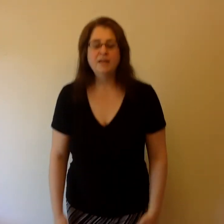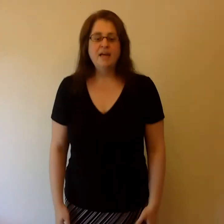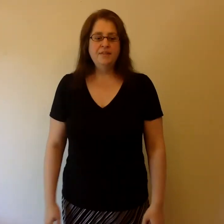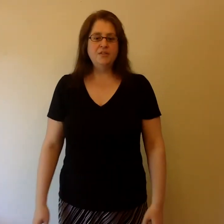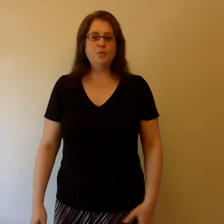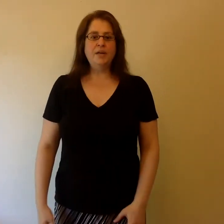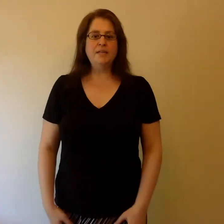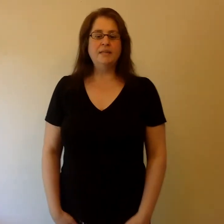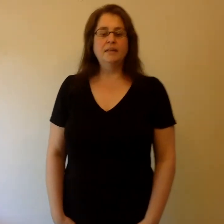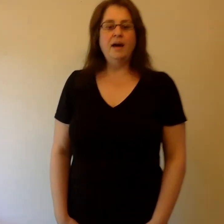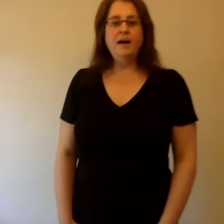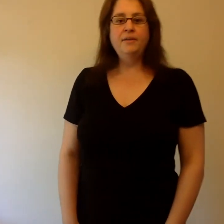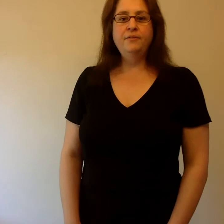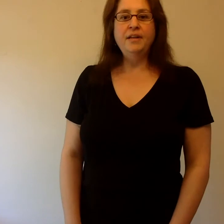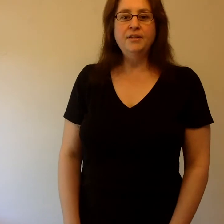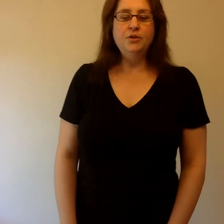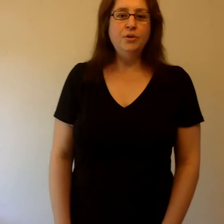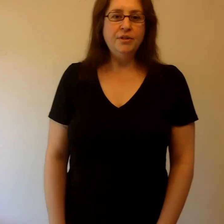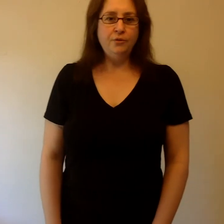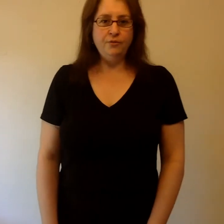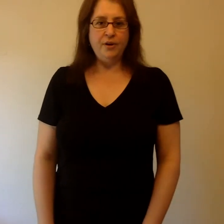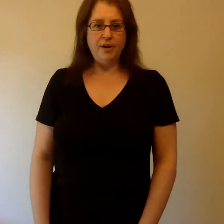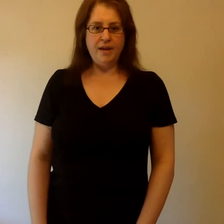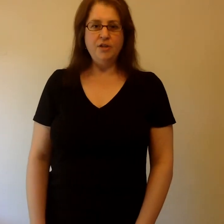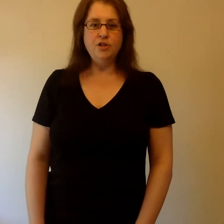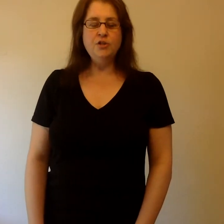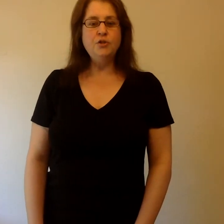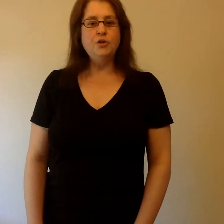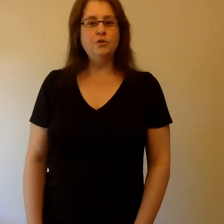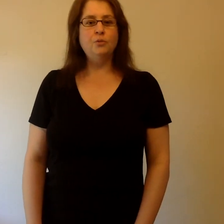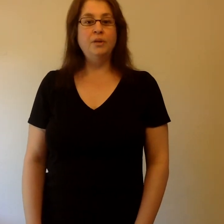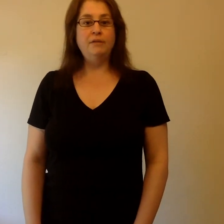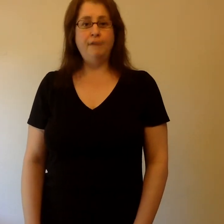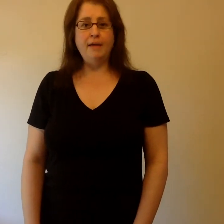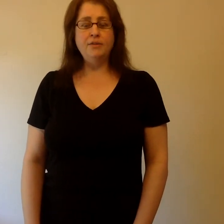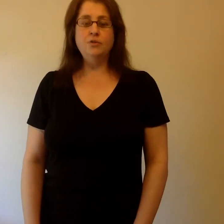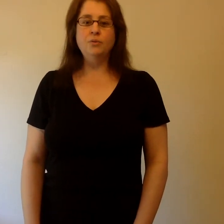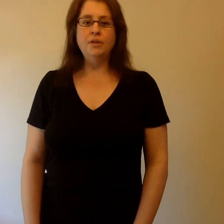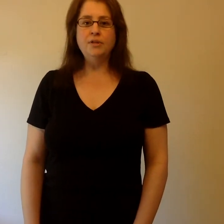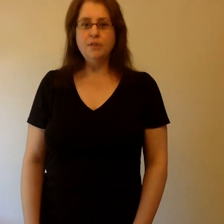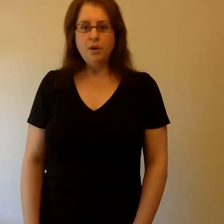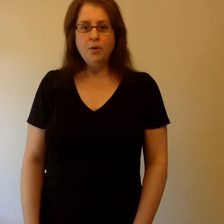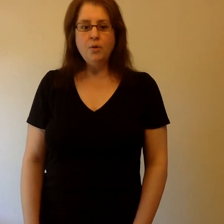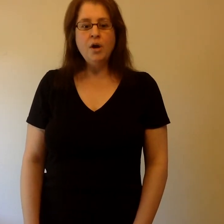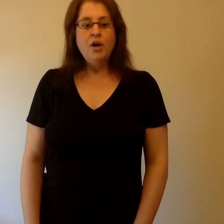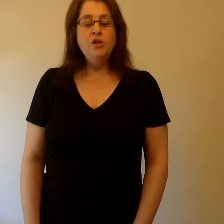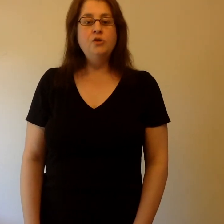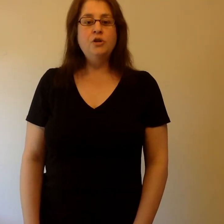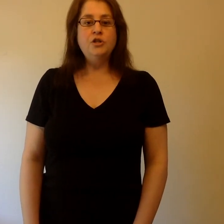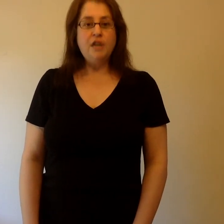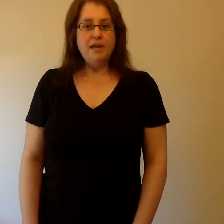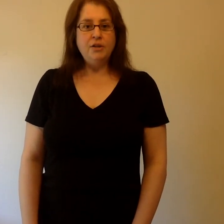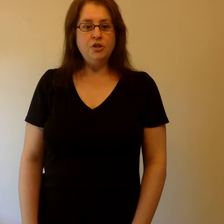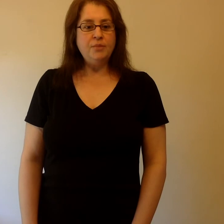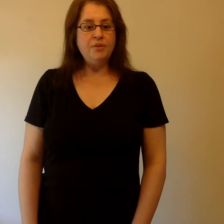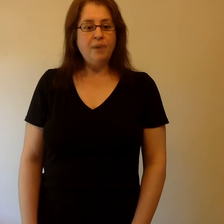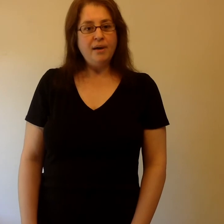This one is a lot of fun to do in different variations. You can do it really fast or really slow. You can change some of the body